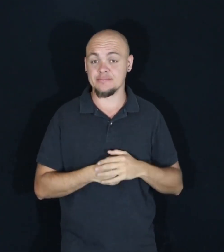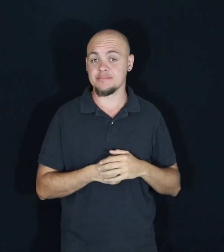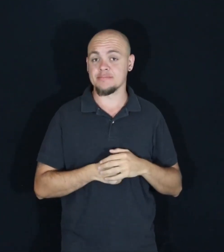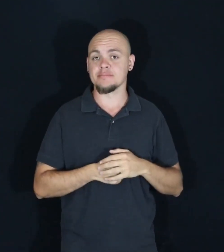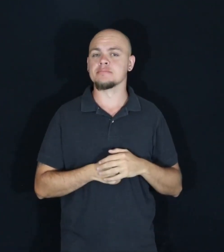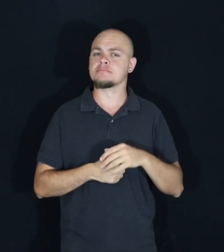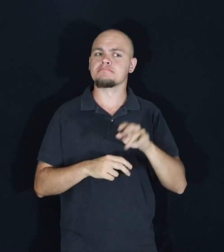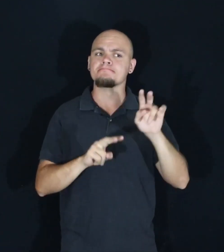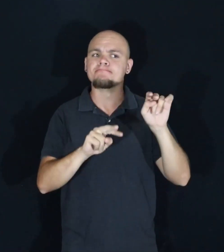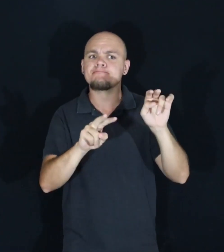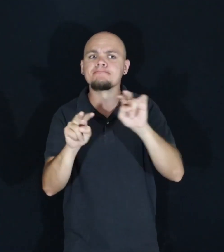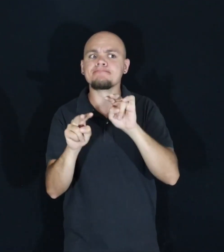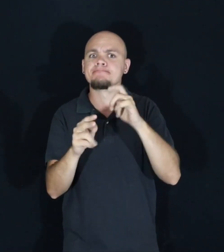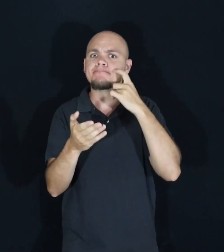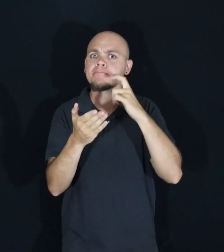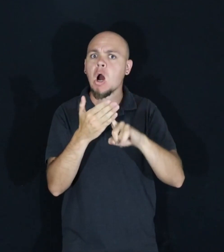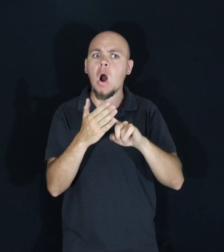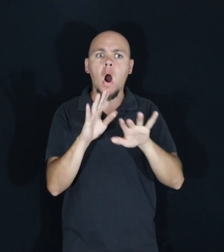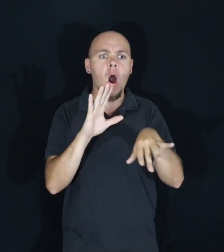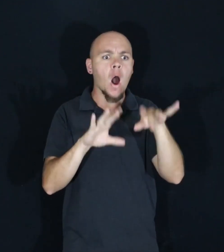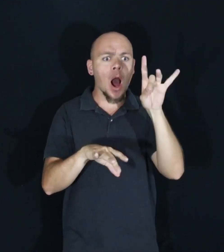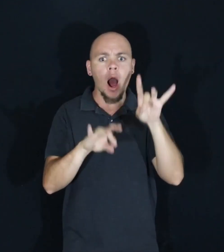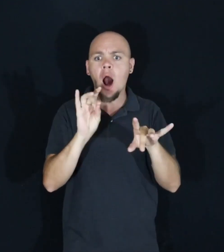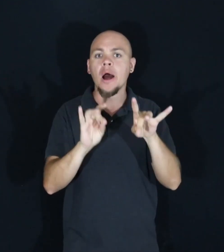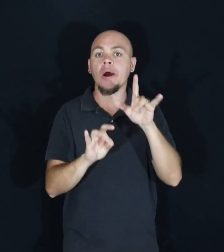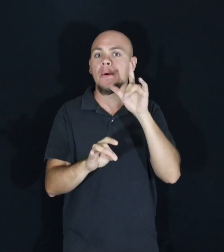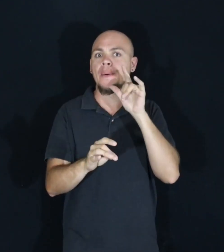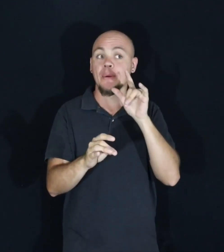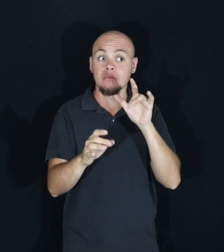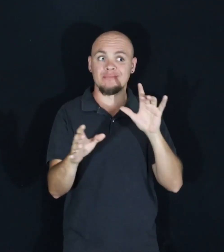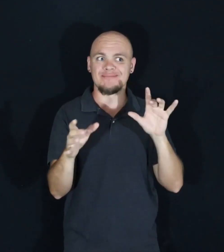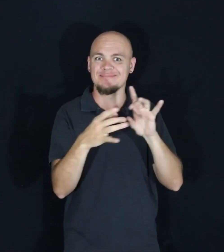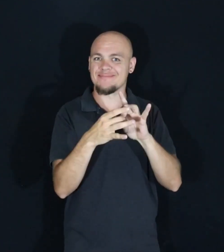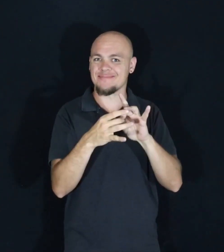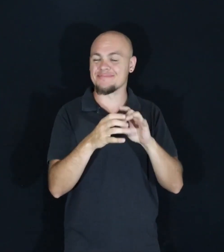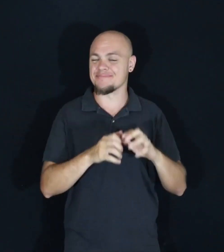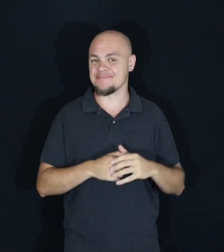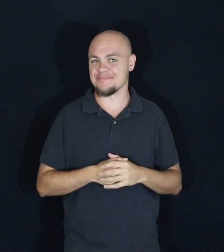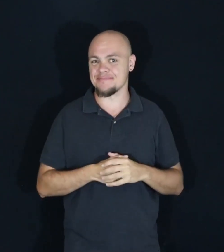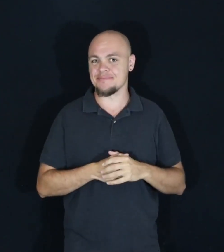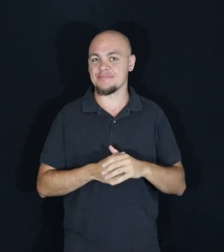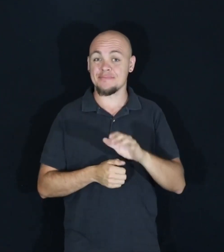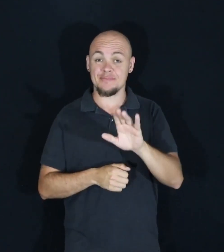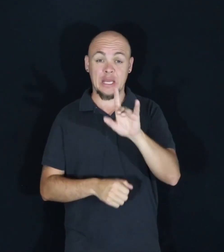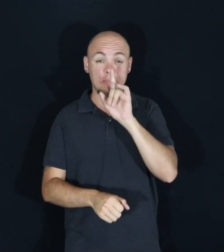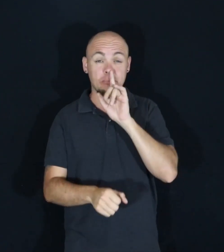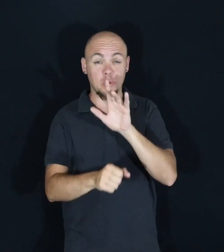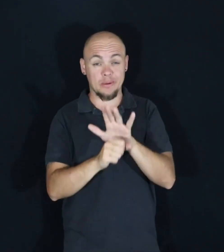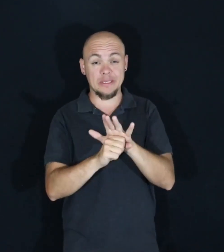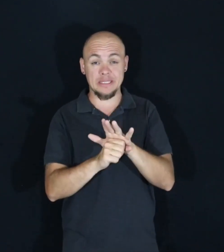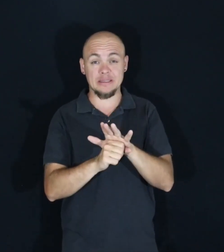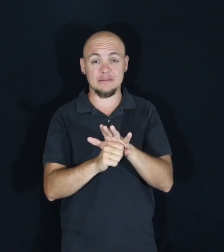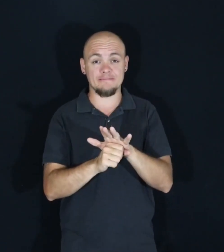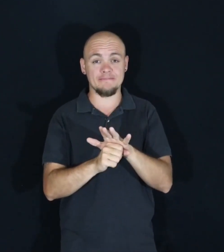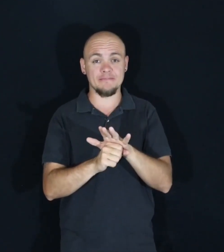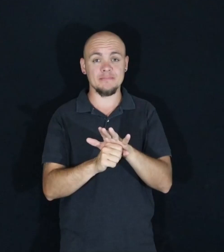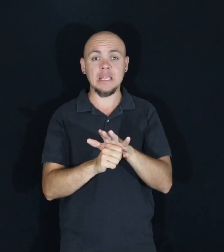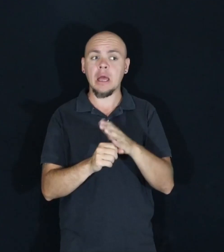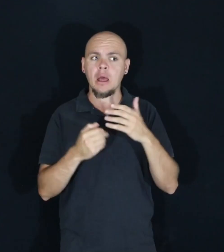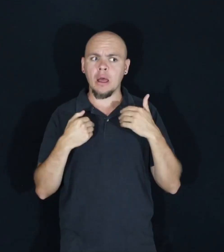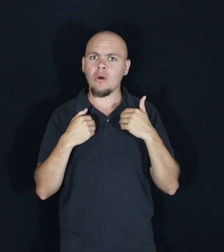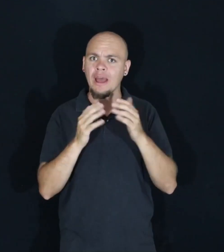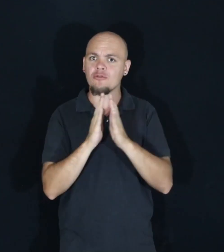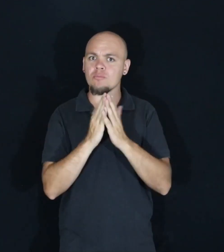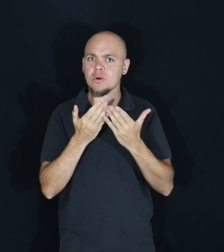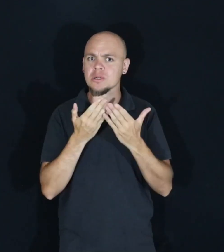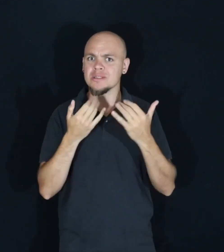See what you'll discover. And who you may connect with. Oh, and I promise. We still have books. promise.